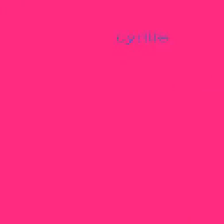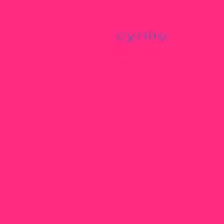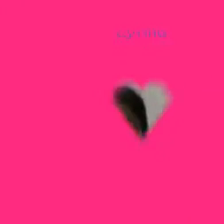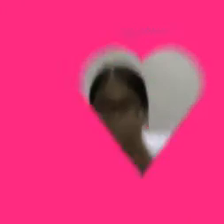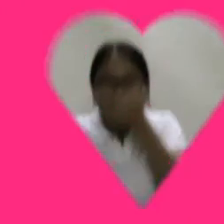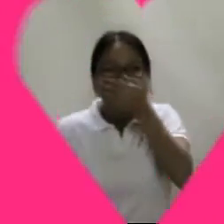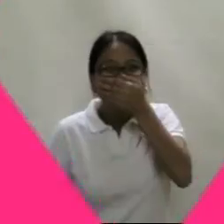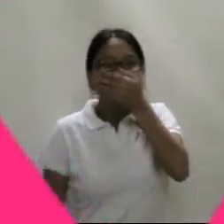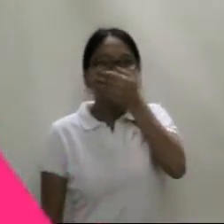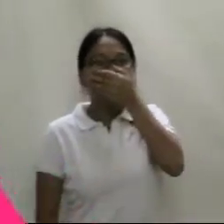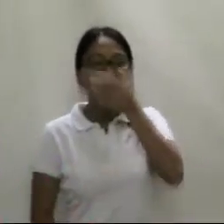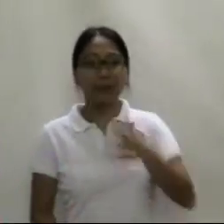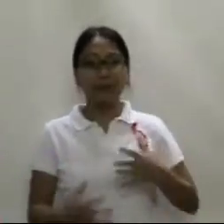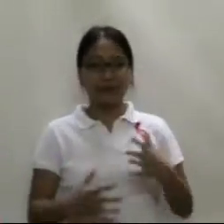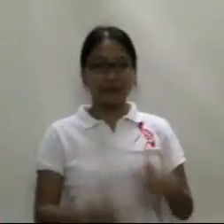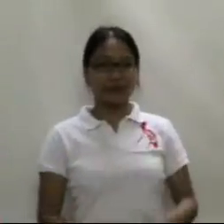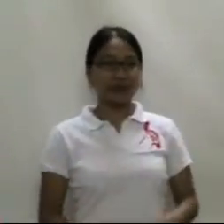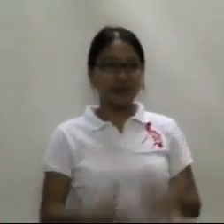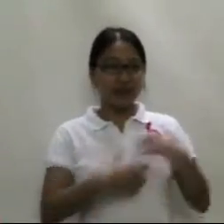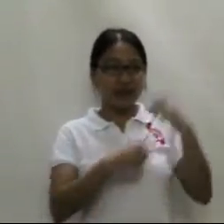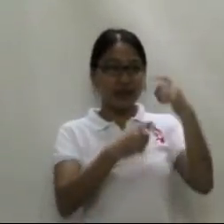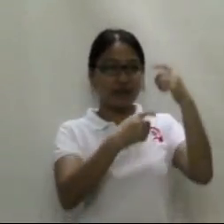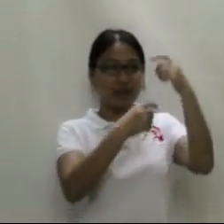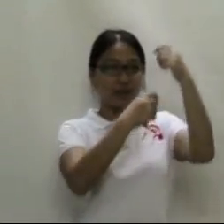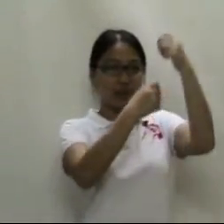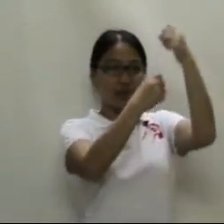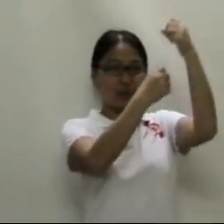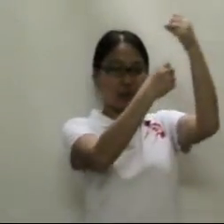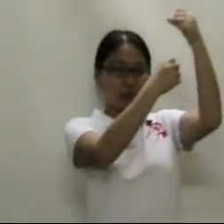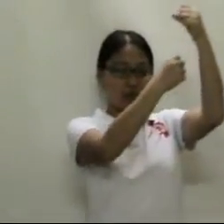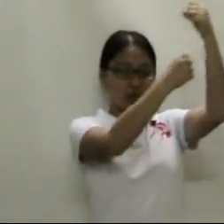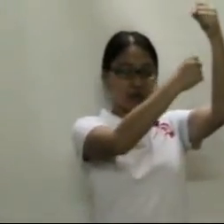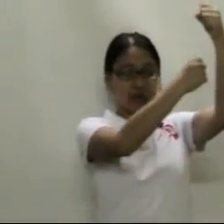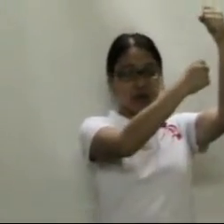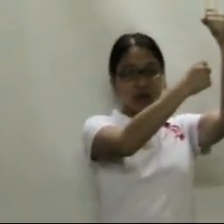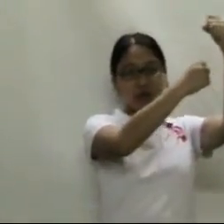I love I love